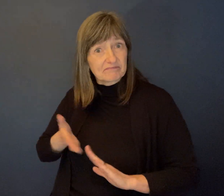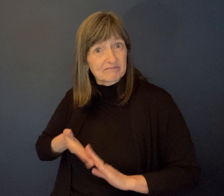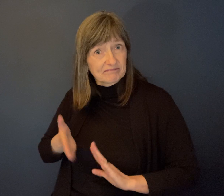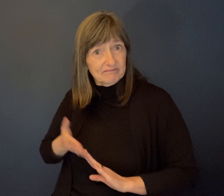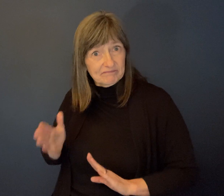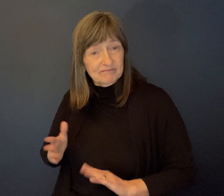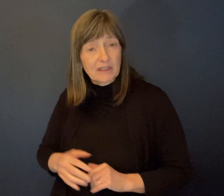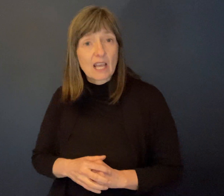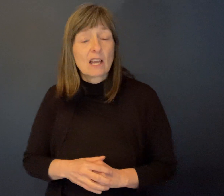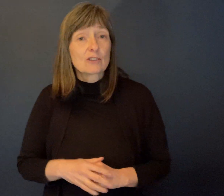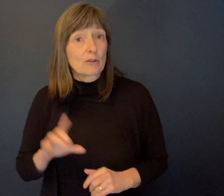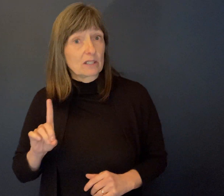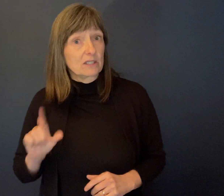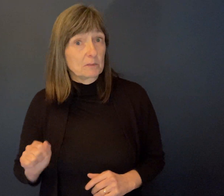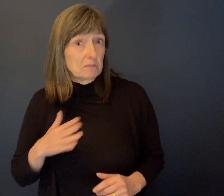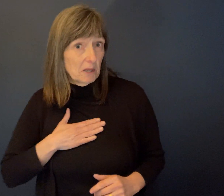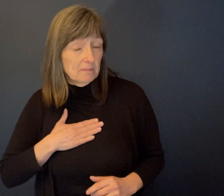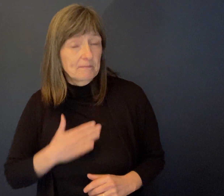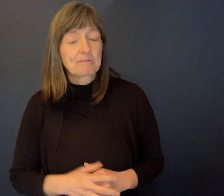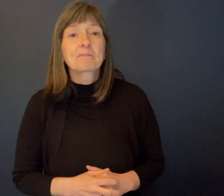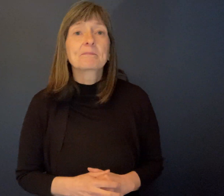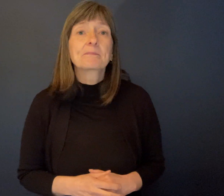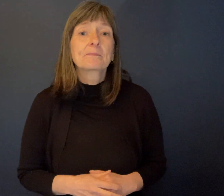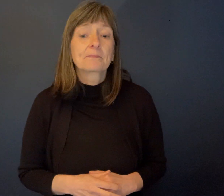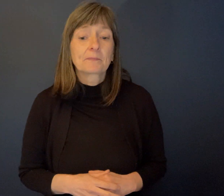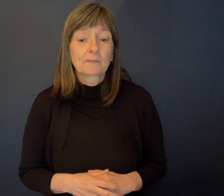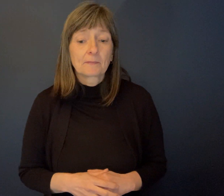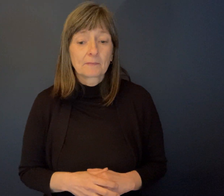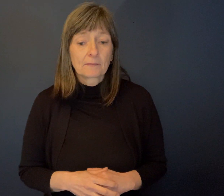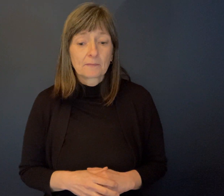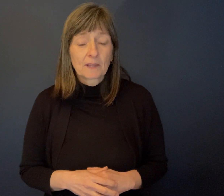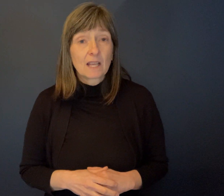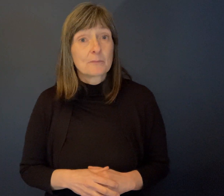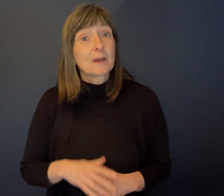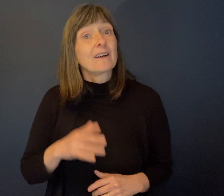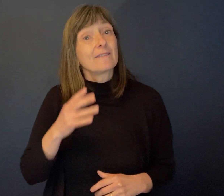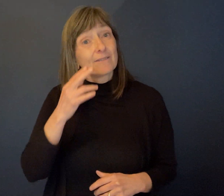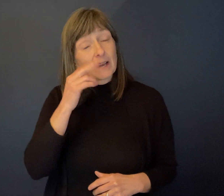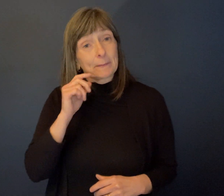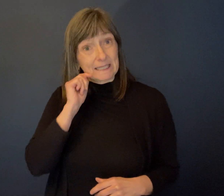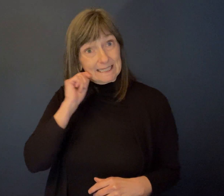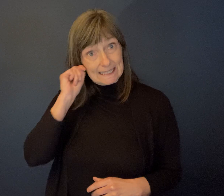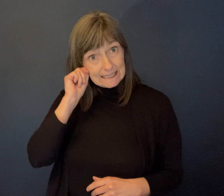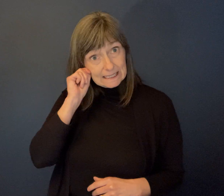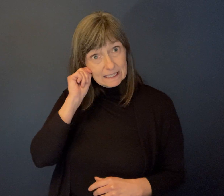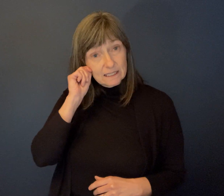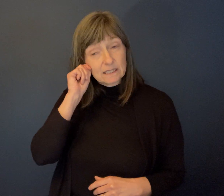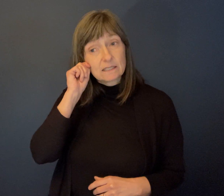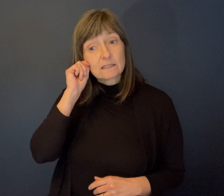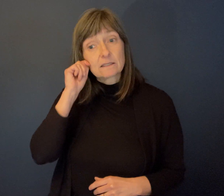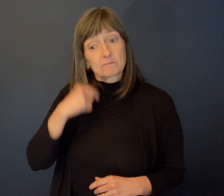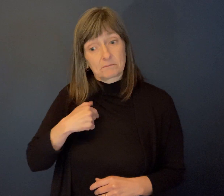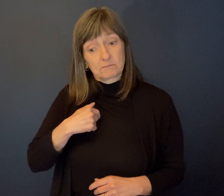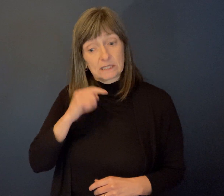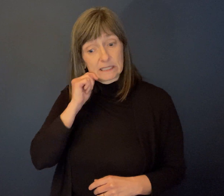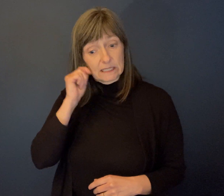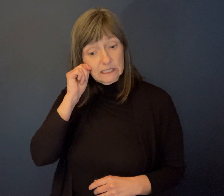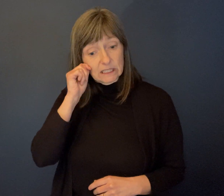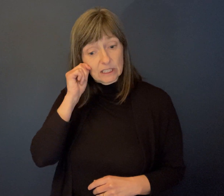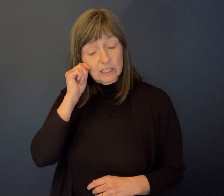Um, and it's interesting though, in my teens, approximately my teens, I was advised at that